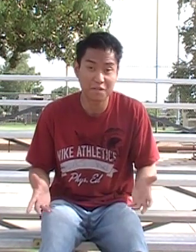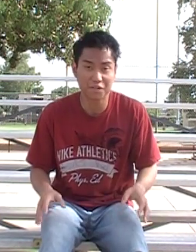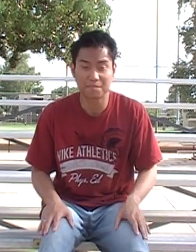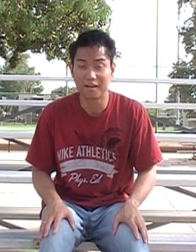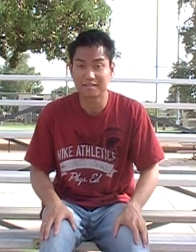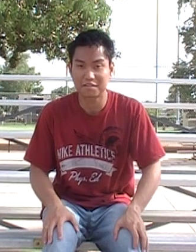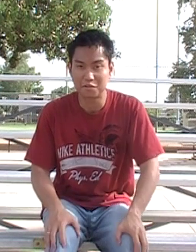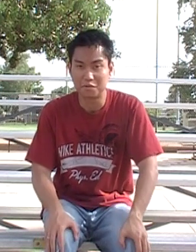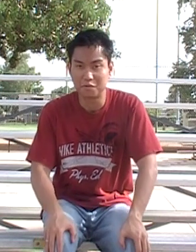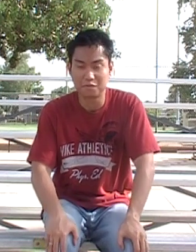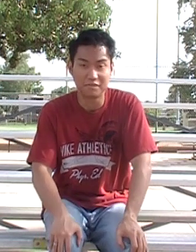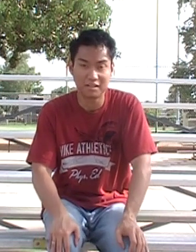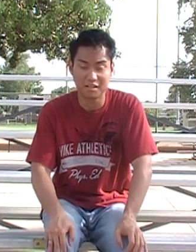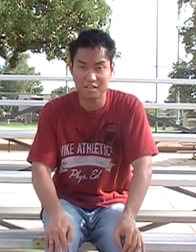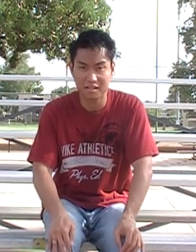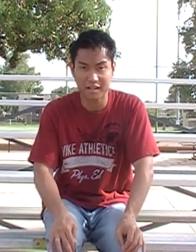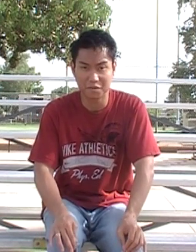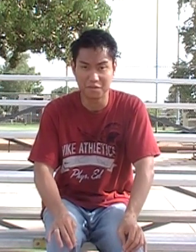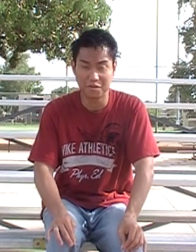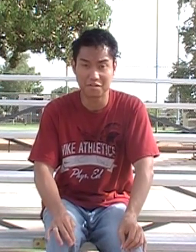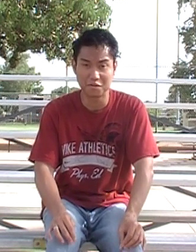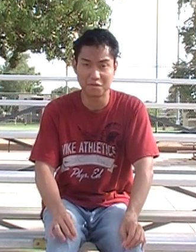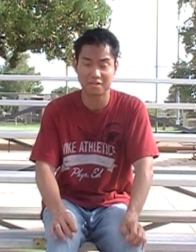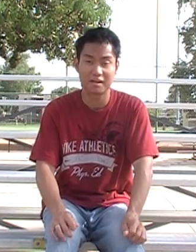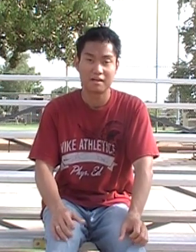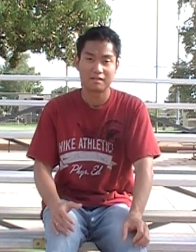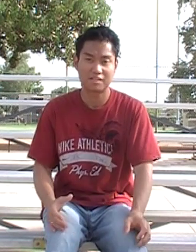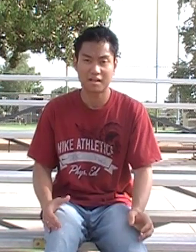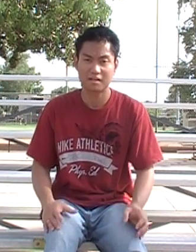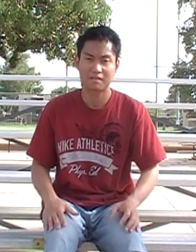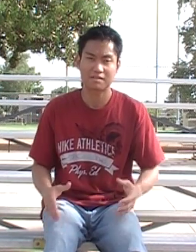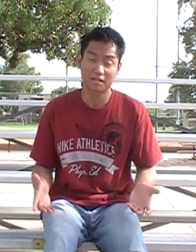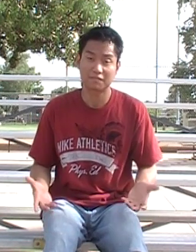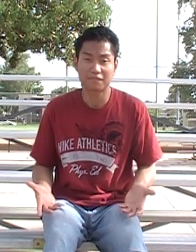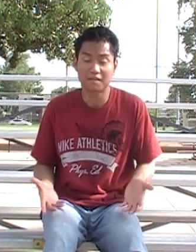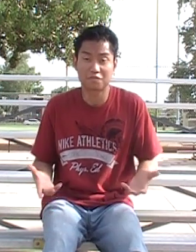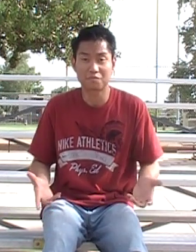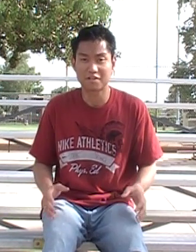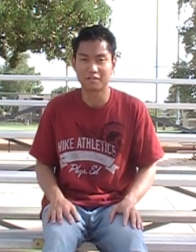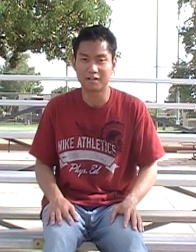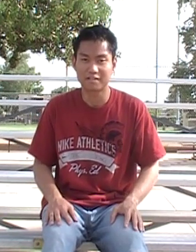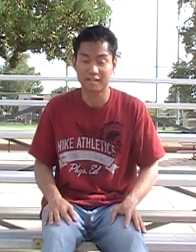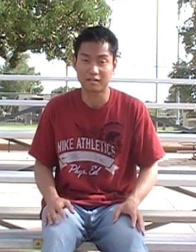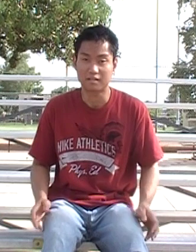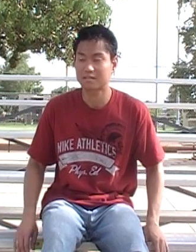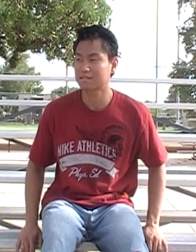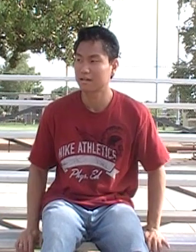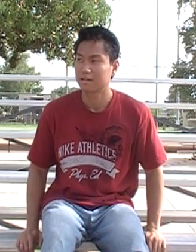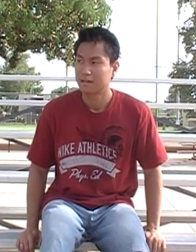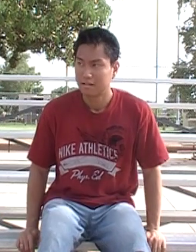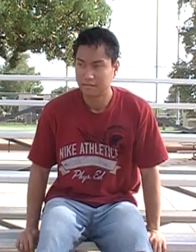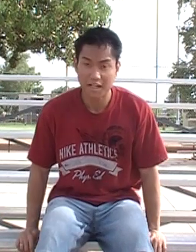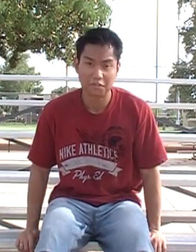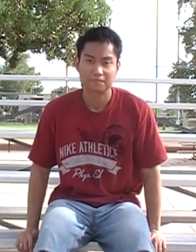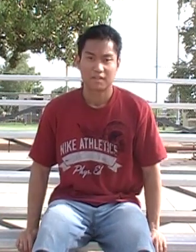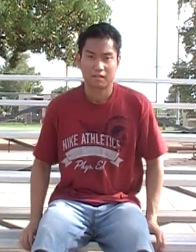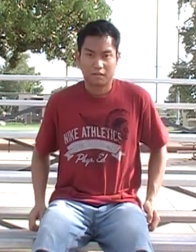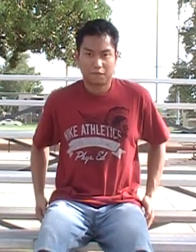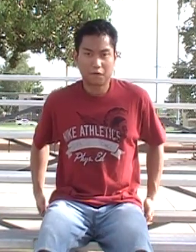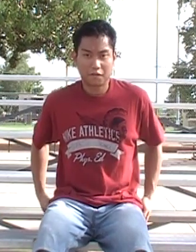response to DTG Taiho Jutsu's chair self-defense or martial arts techniques. Now, for